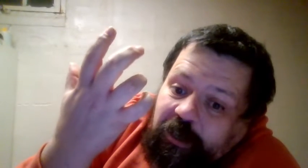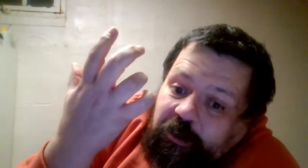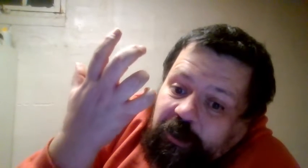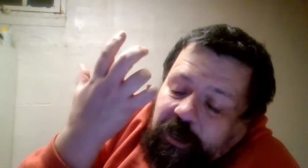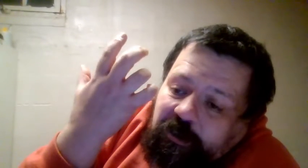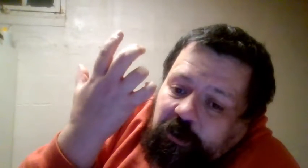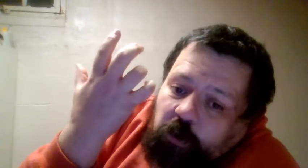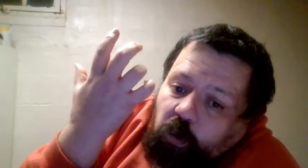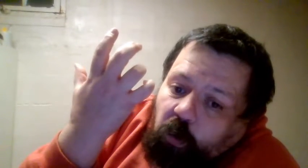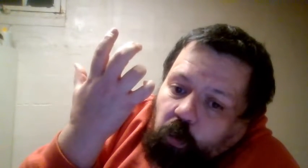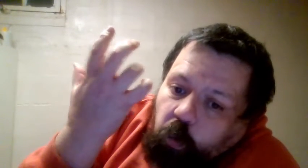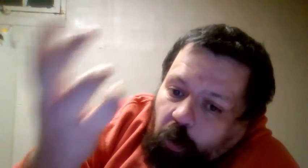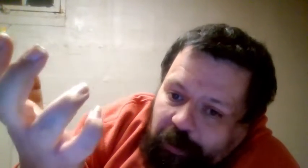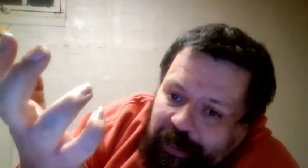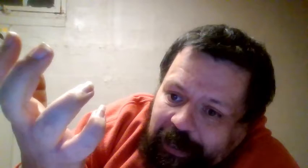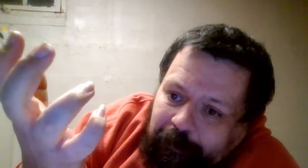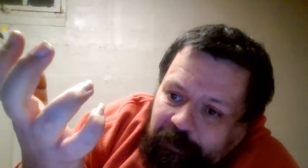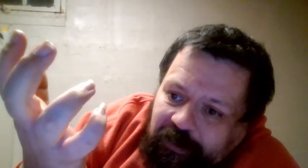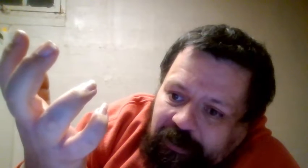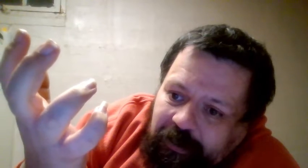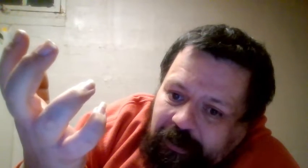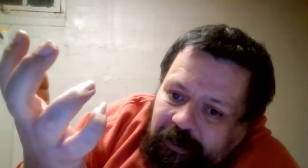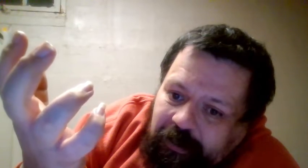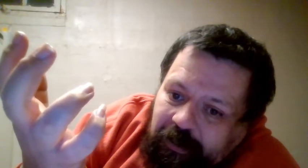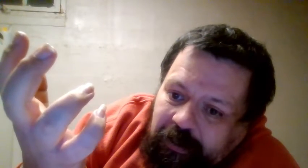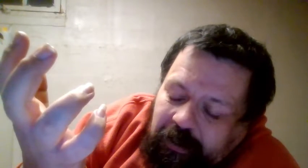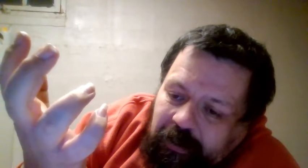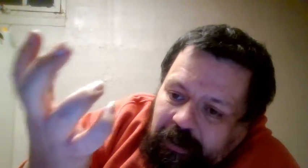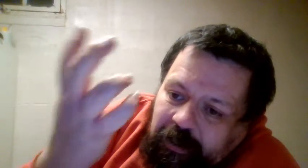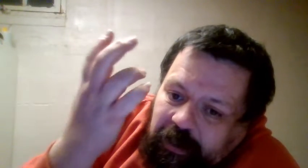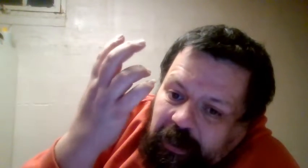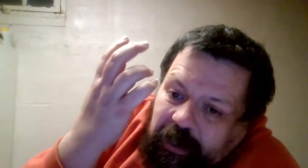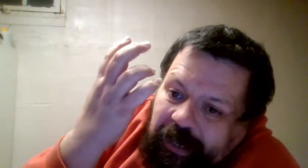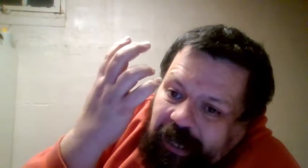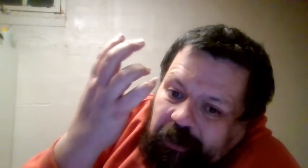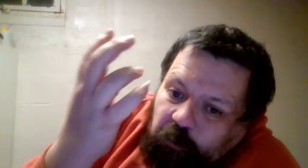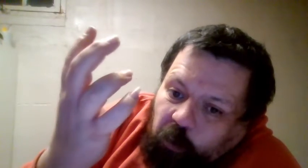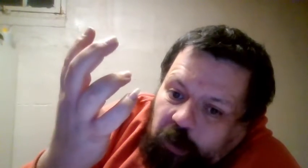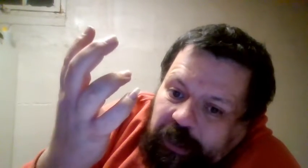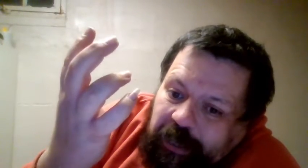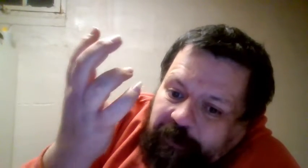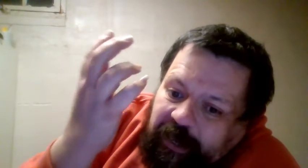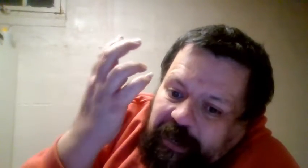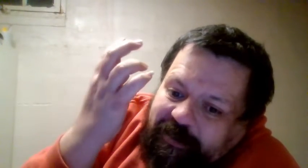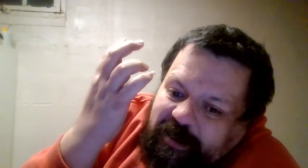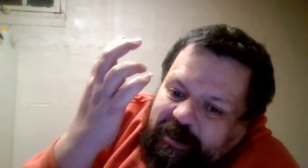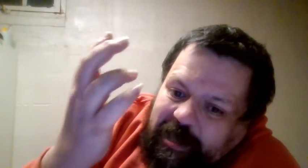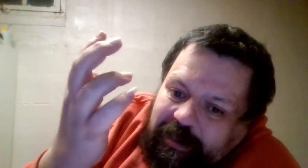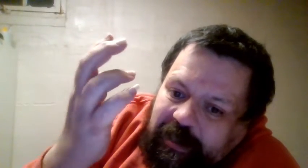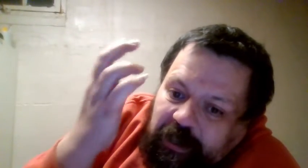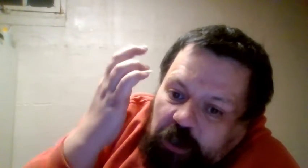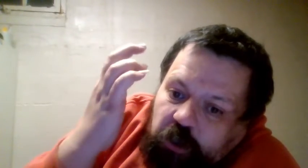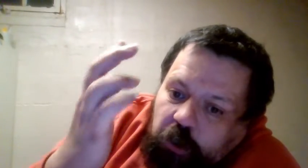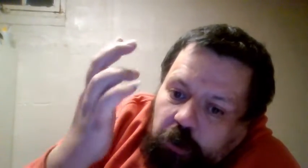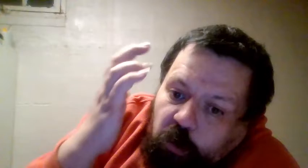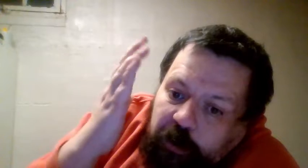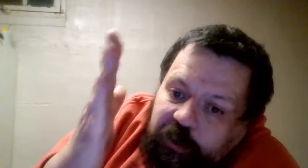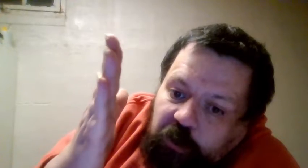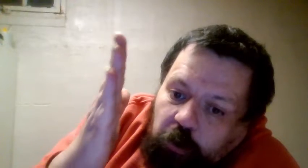you're War Games has nothing to do